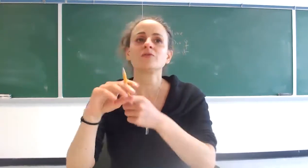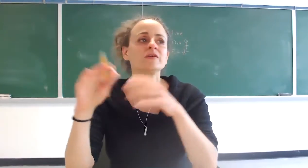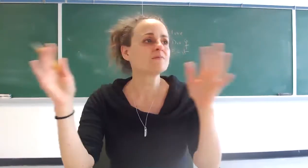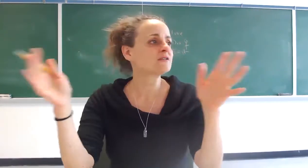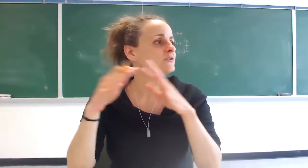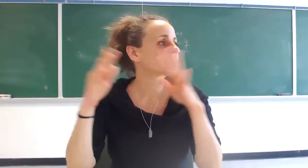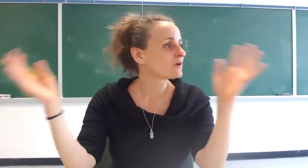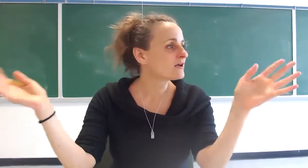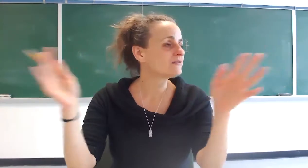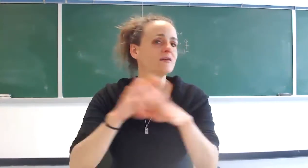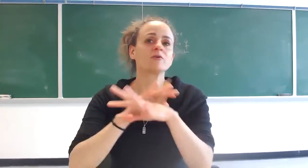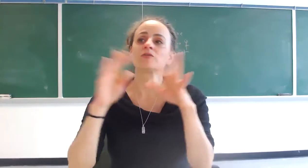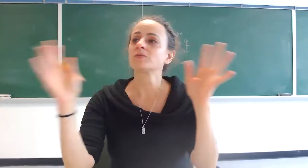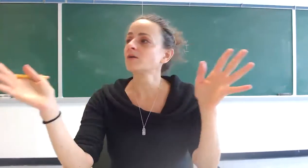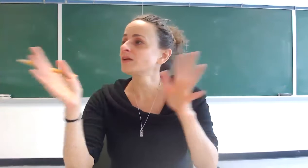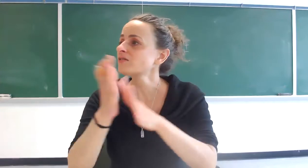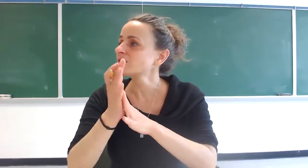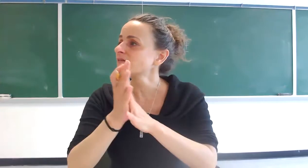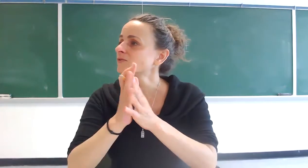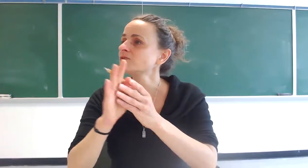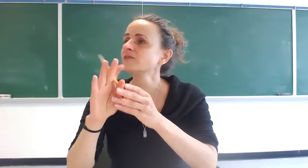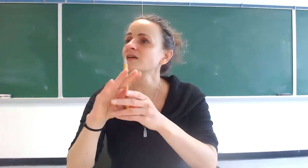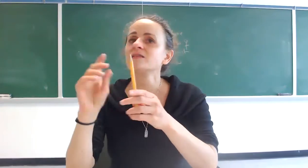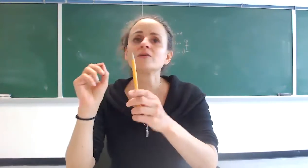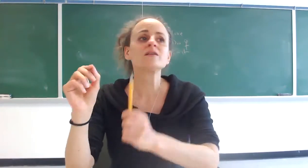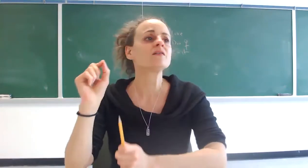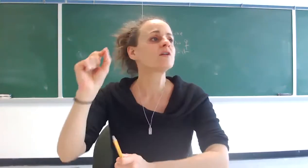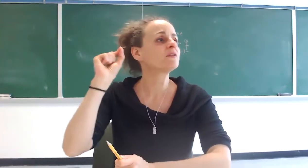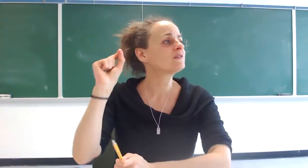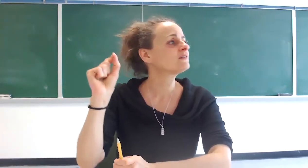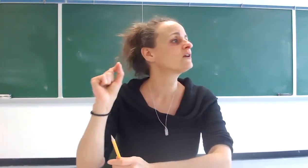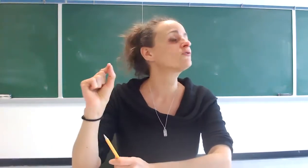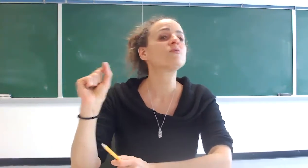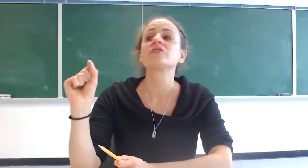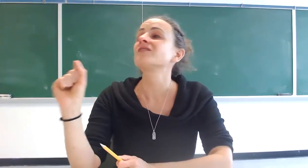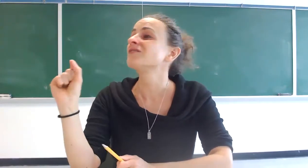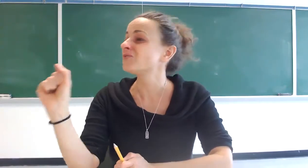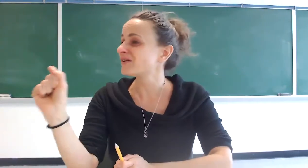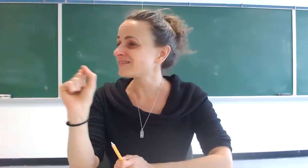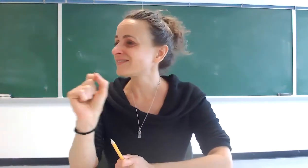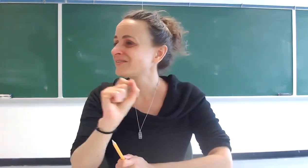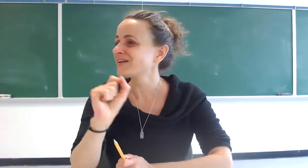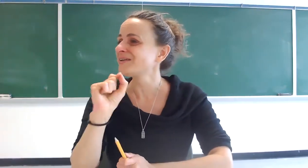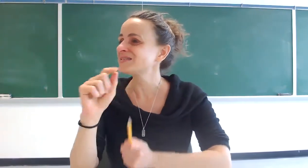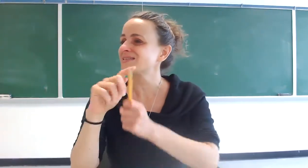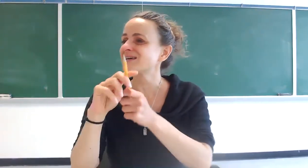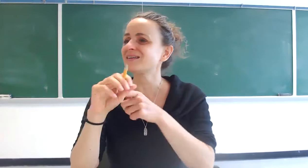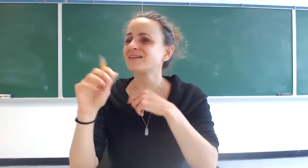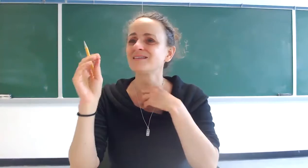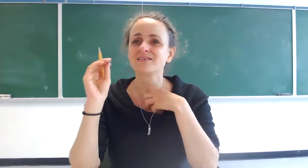was absent there is no god i'm going to become an atheist he's going to say yes there is a god but he's not who we thought he was okay let me say that again he's going